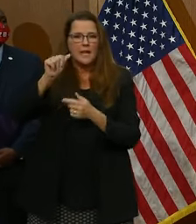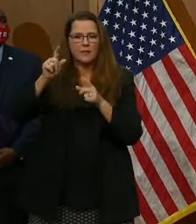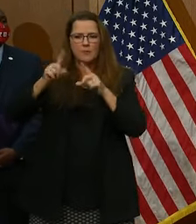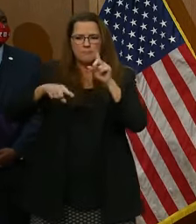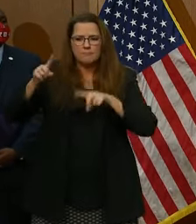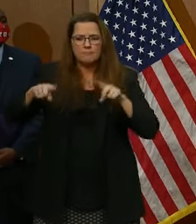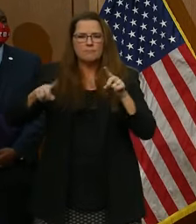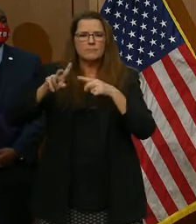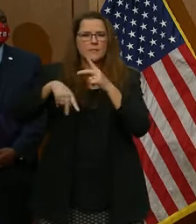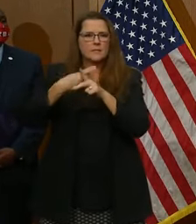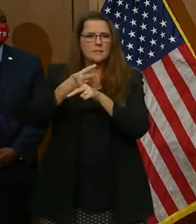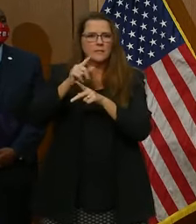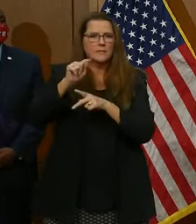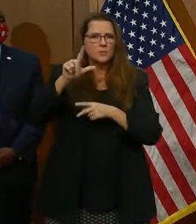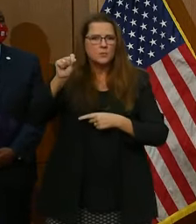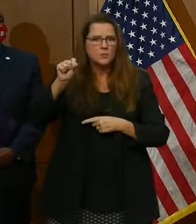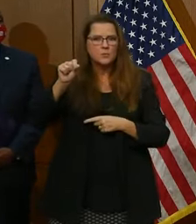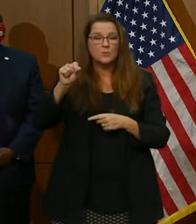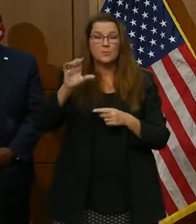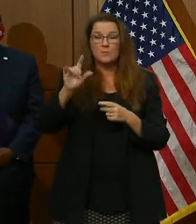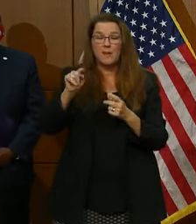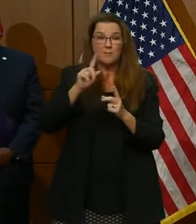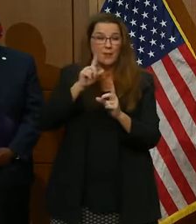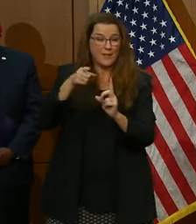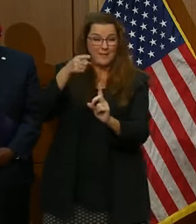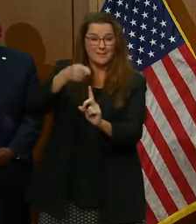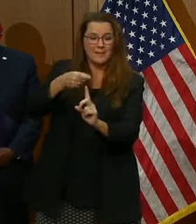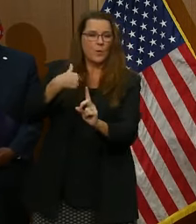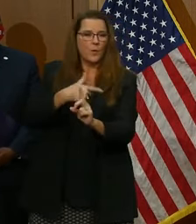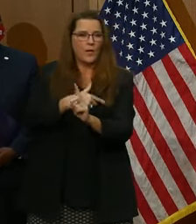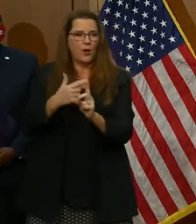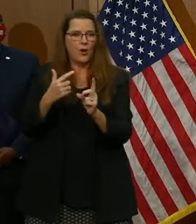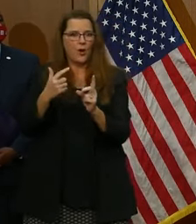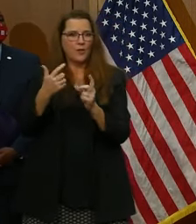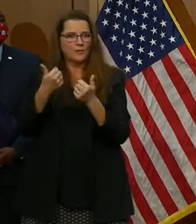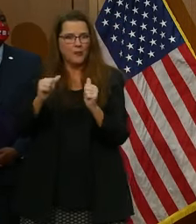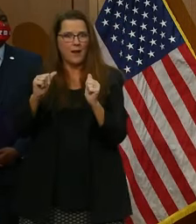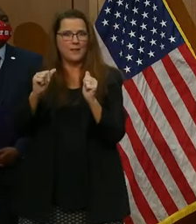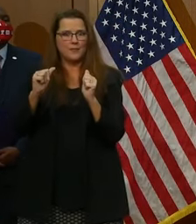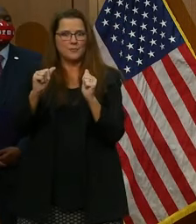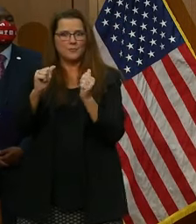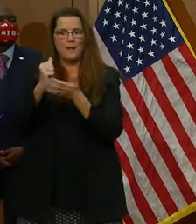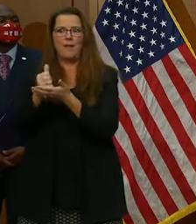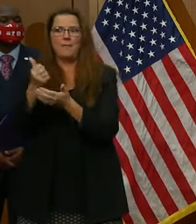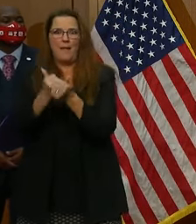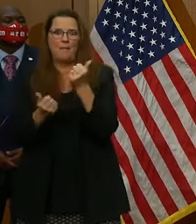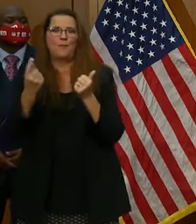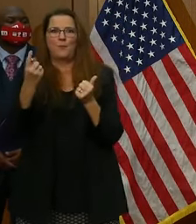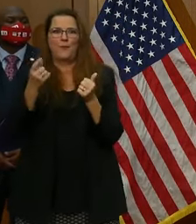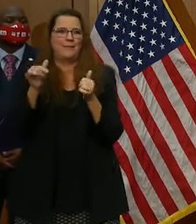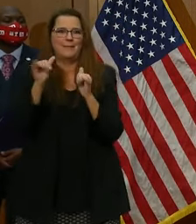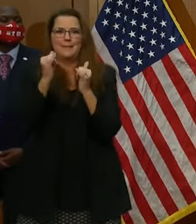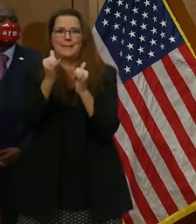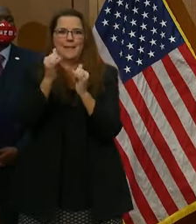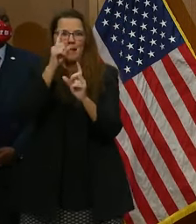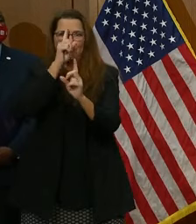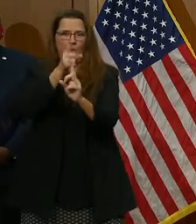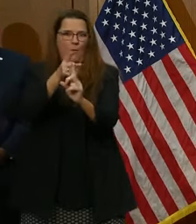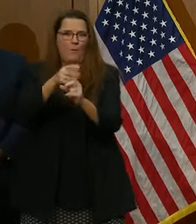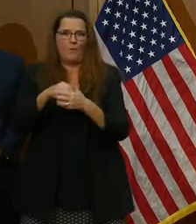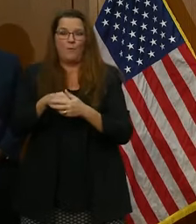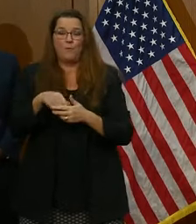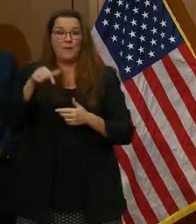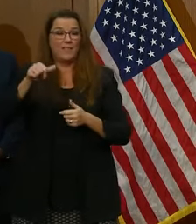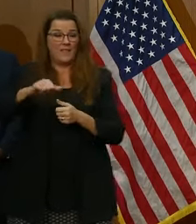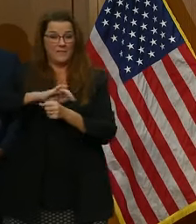down to it, we are all fighting for the same thing, the opportunity to help everyone. This is not just a Virginia coronavirus.